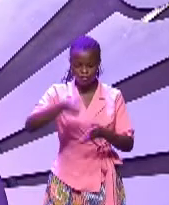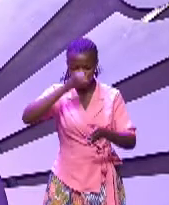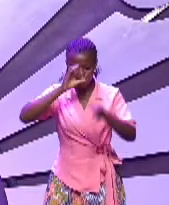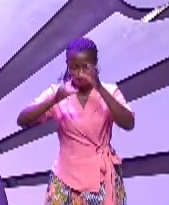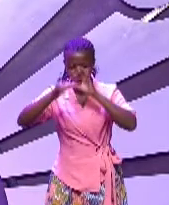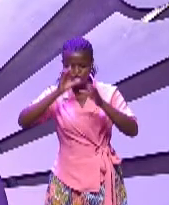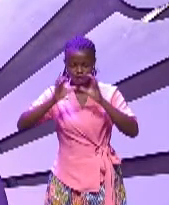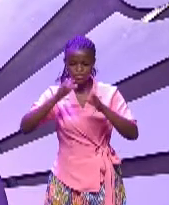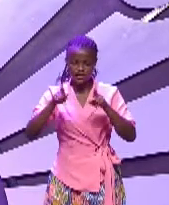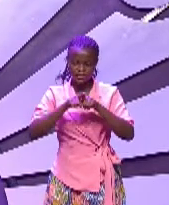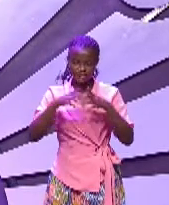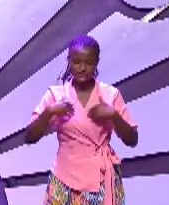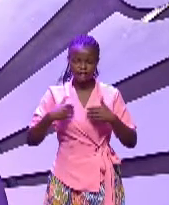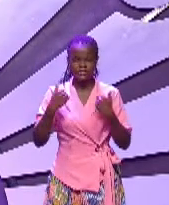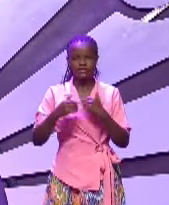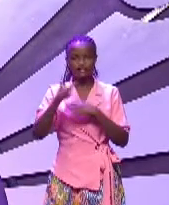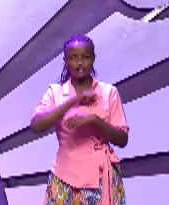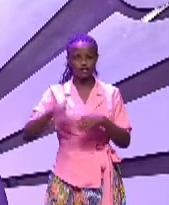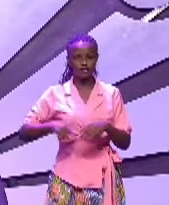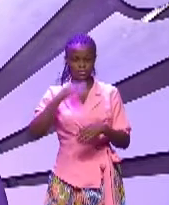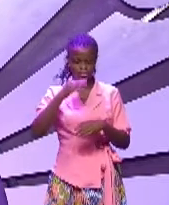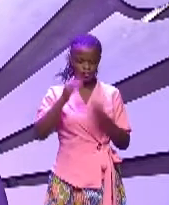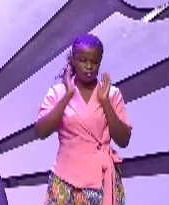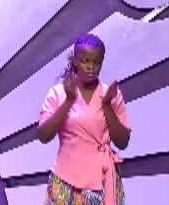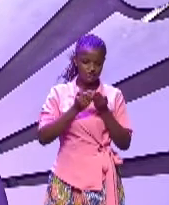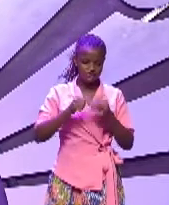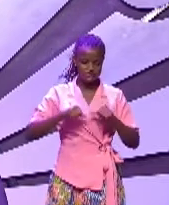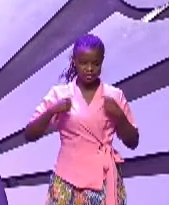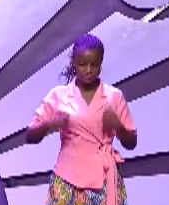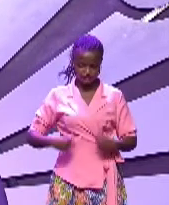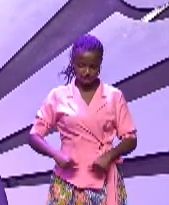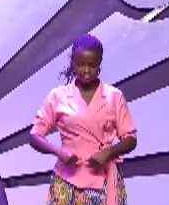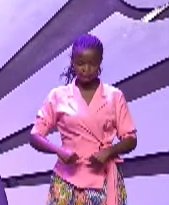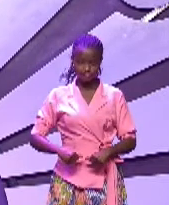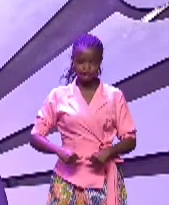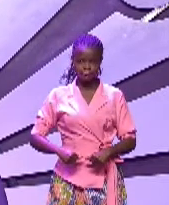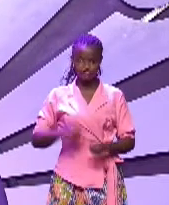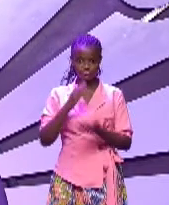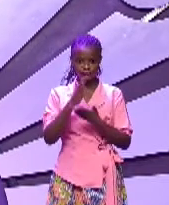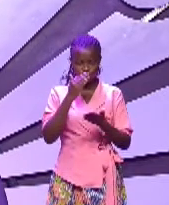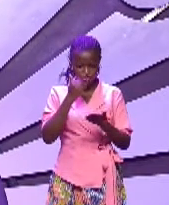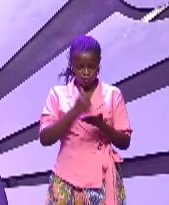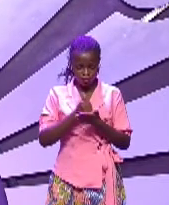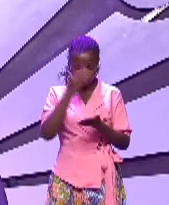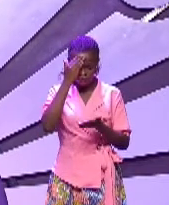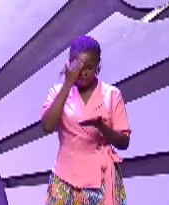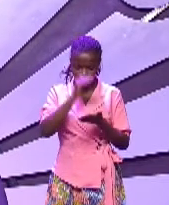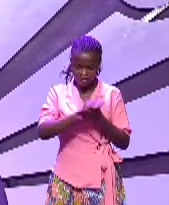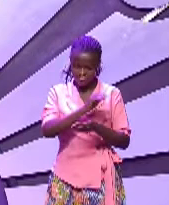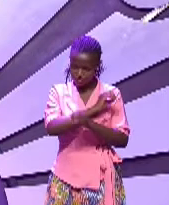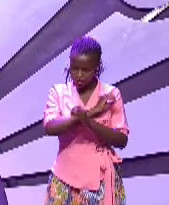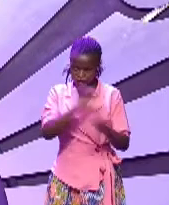also and the Lord spake unto Moses and Aaron because you believe me not